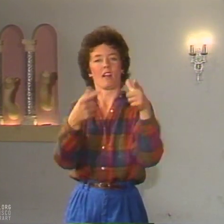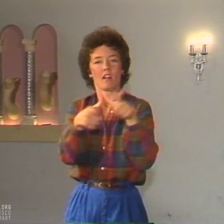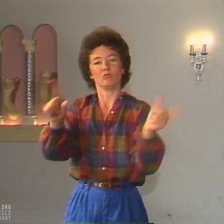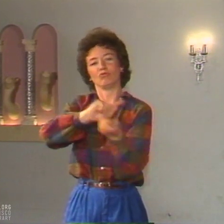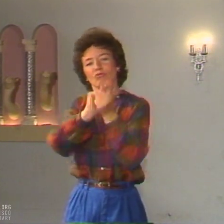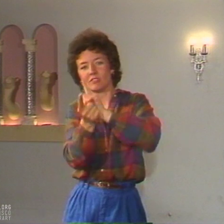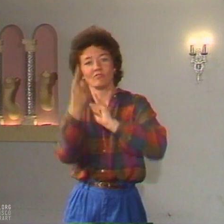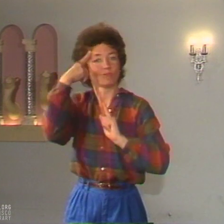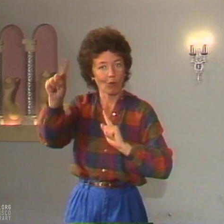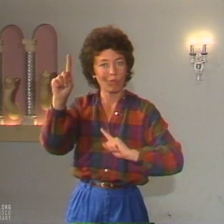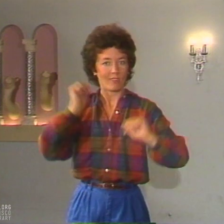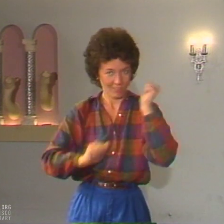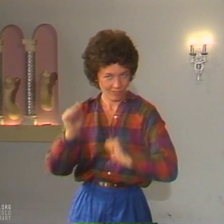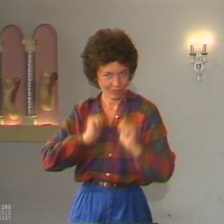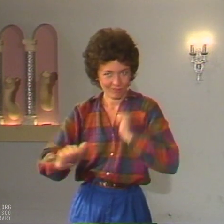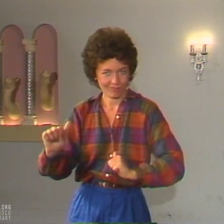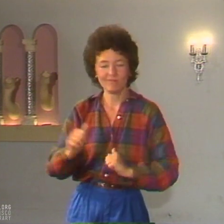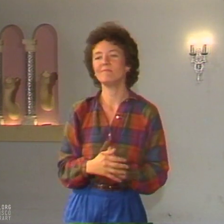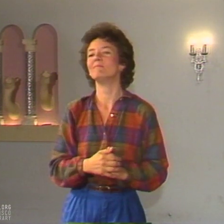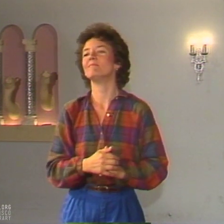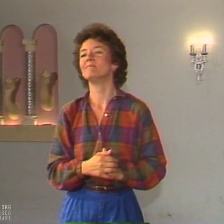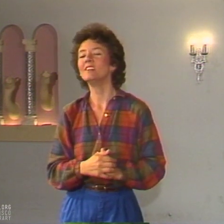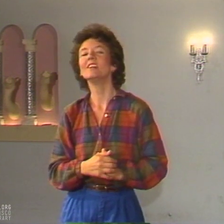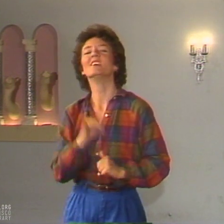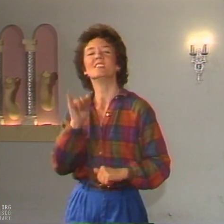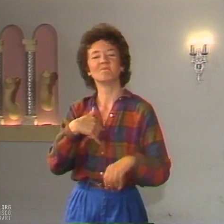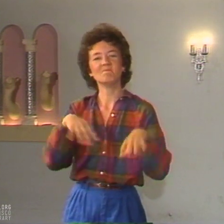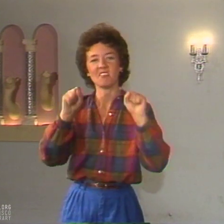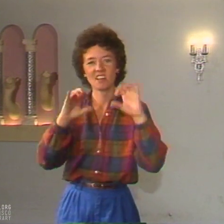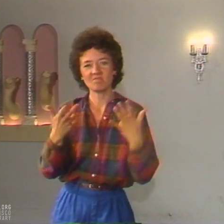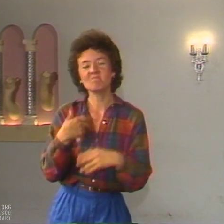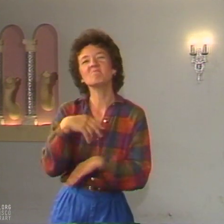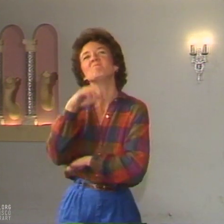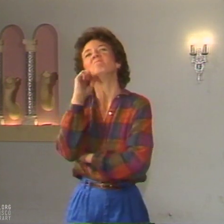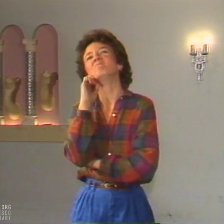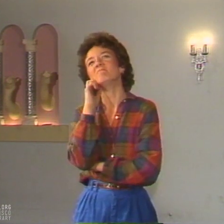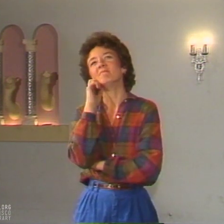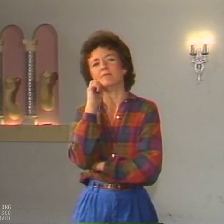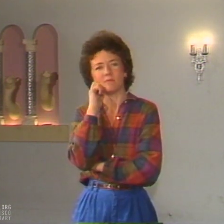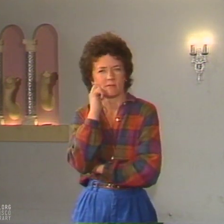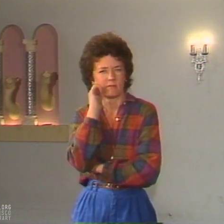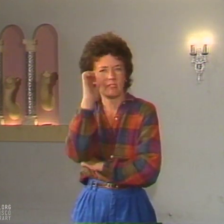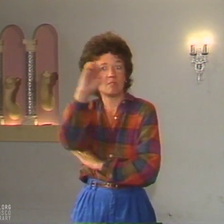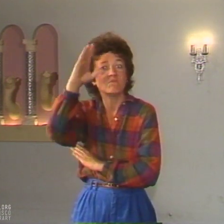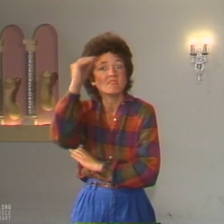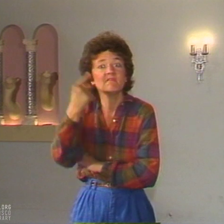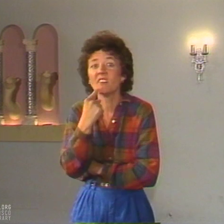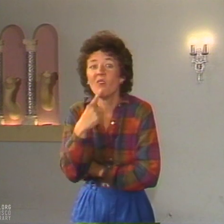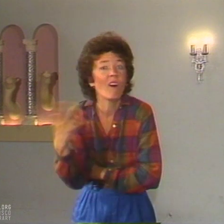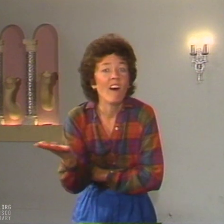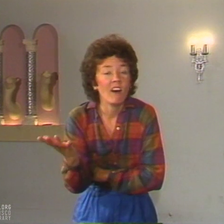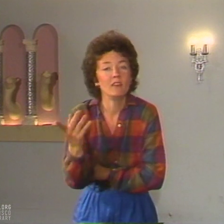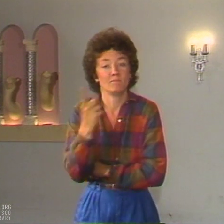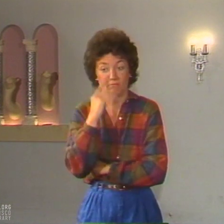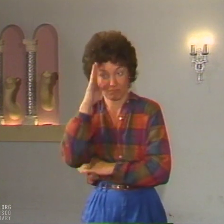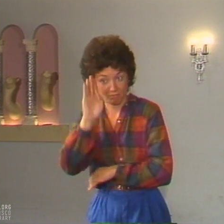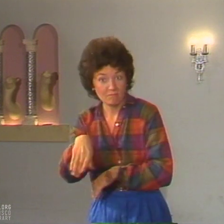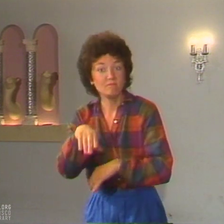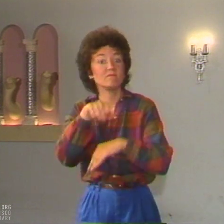was Sign Language Translation for Theater. During the course, Professor Eastman said that American Sign Language